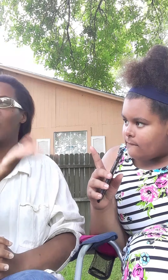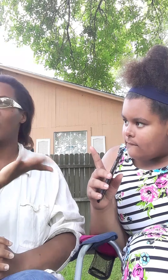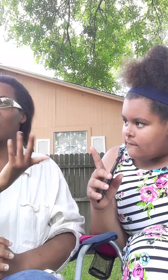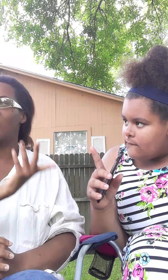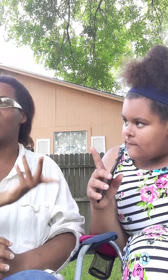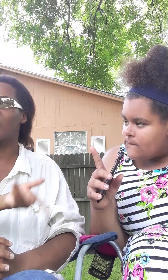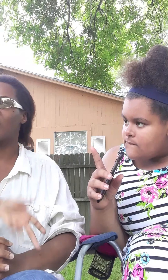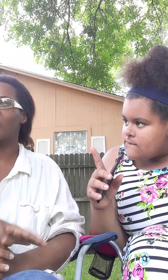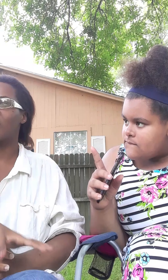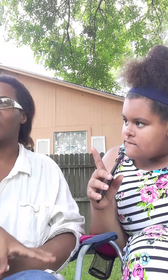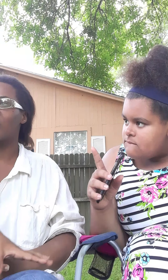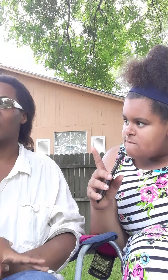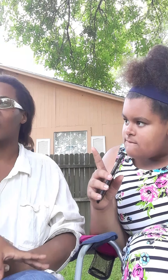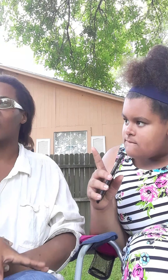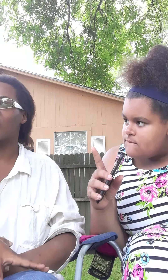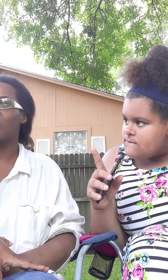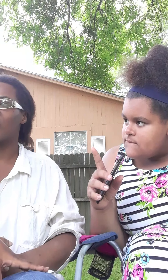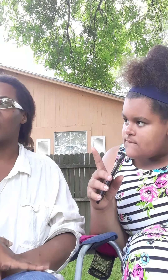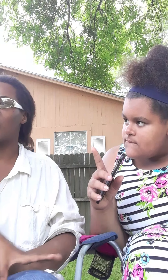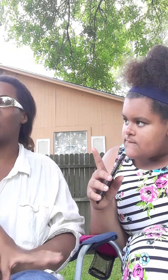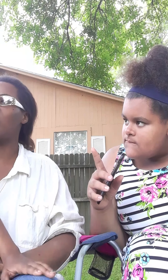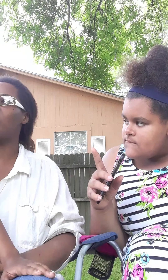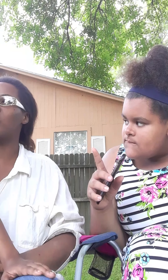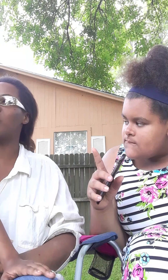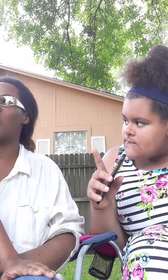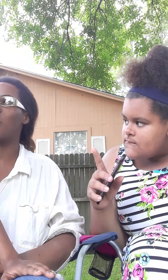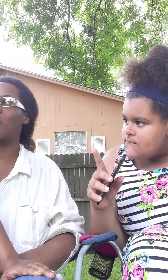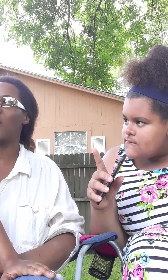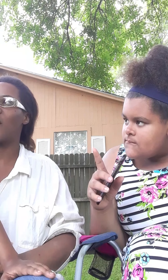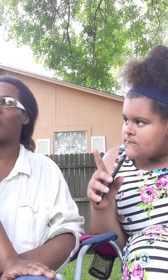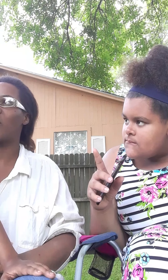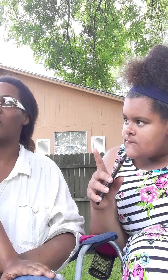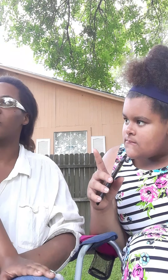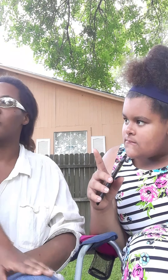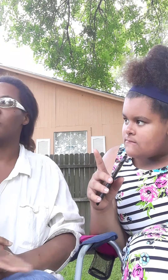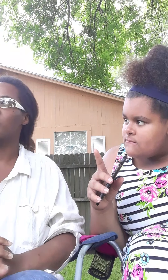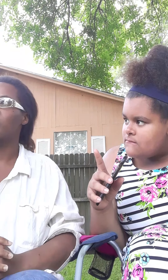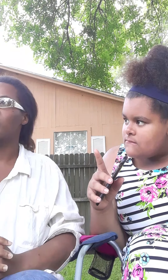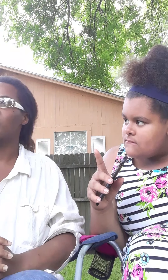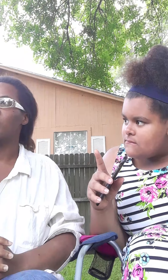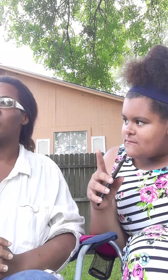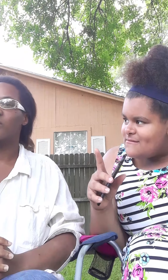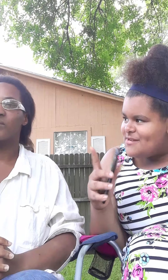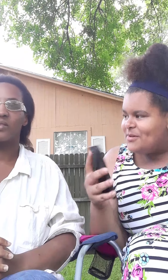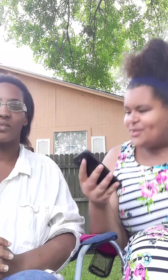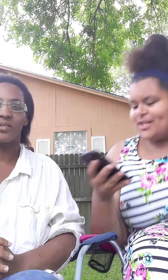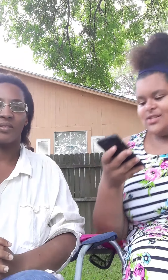October 2012 You didn't supposed to put your birthday out there You were born 2012?